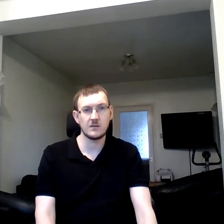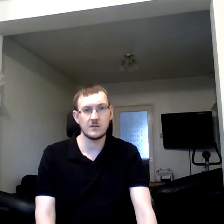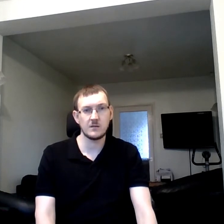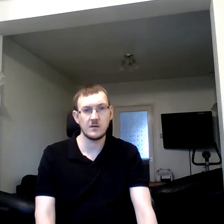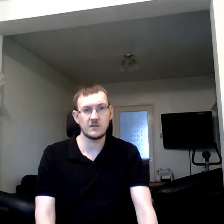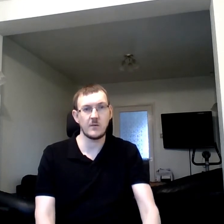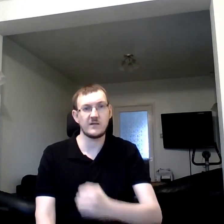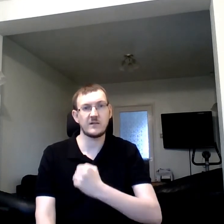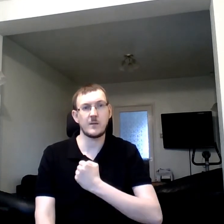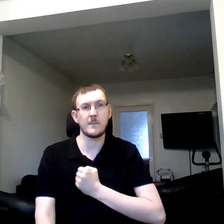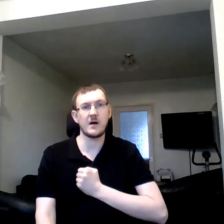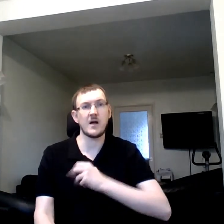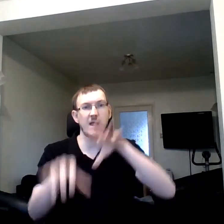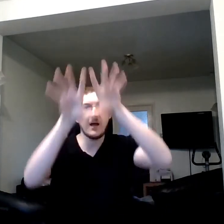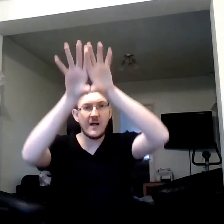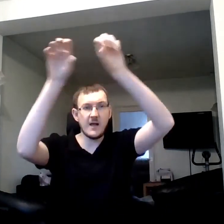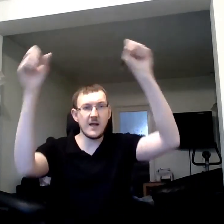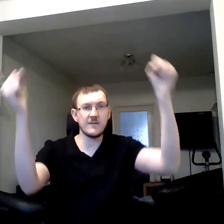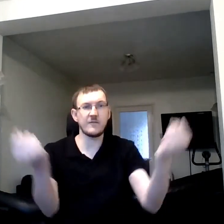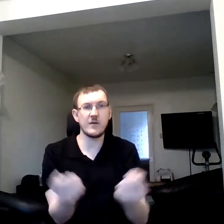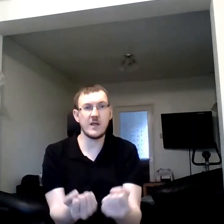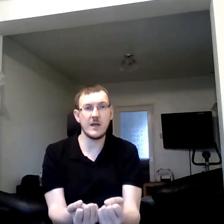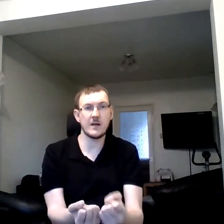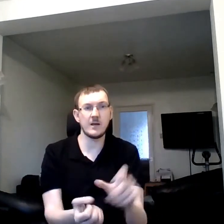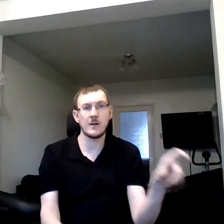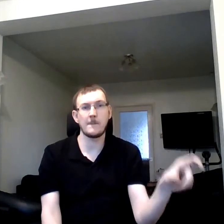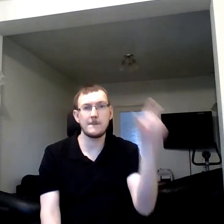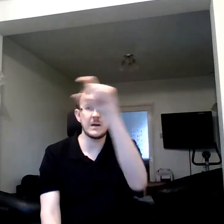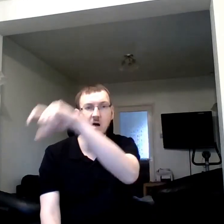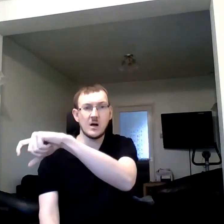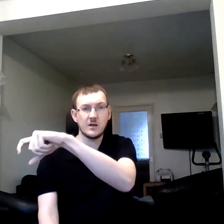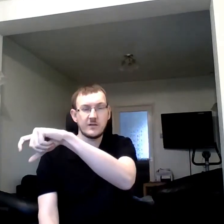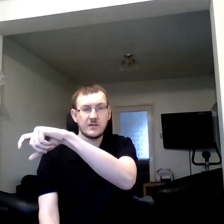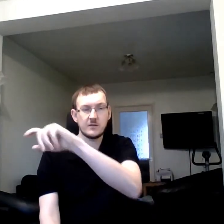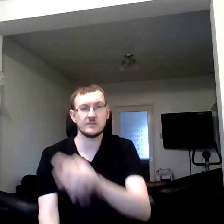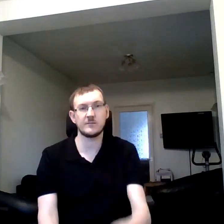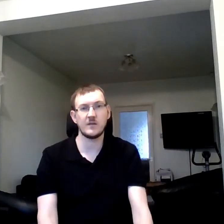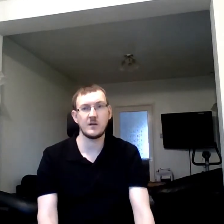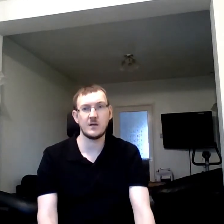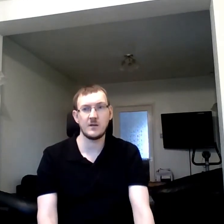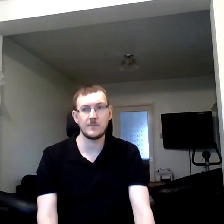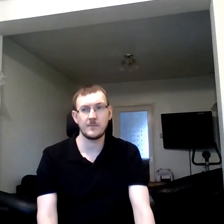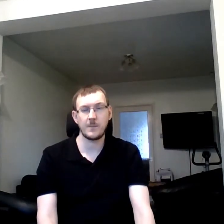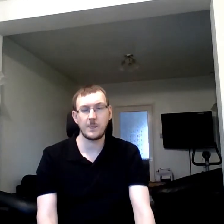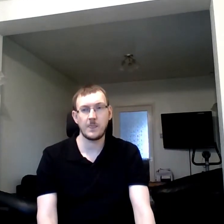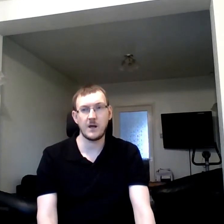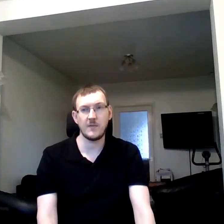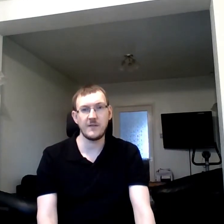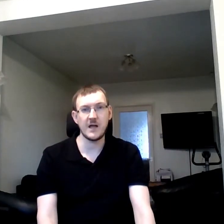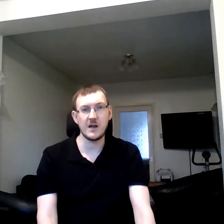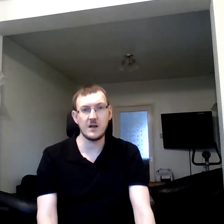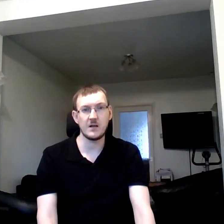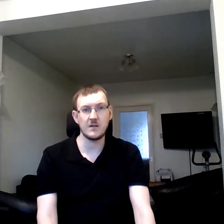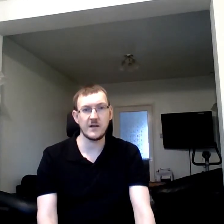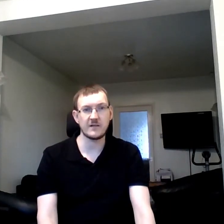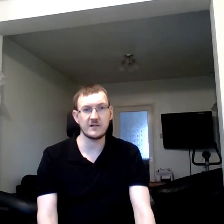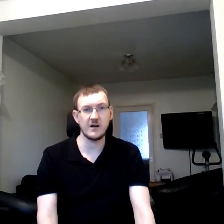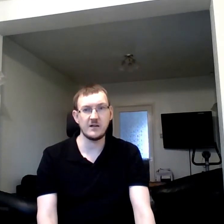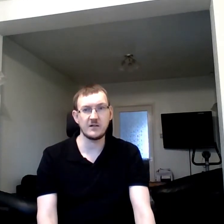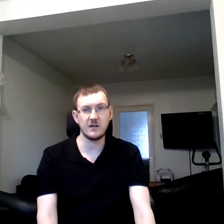So it's my every part. And then the next line is